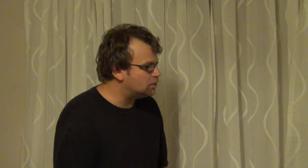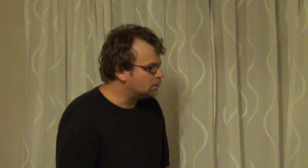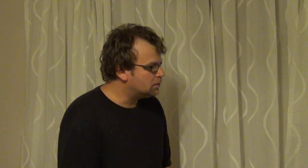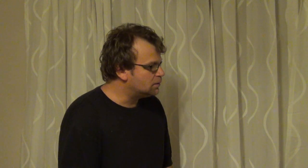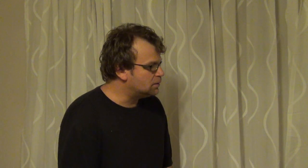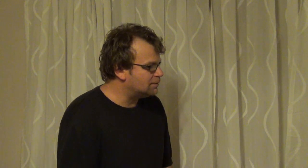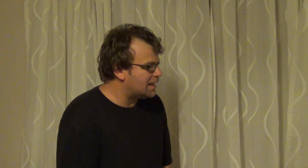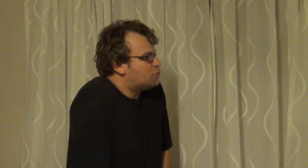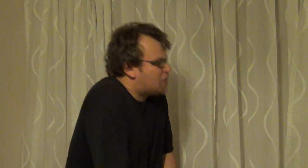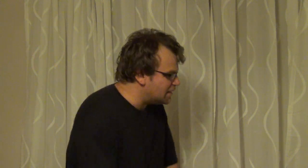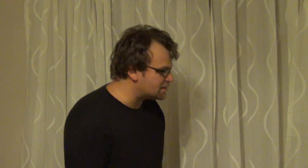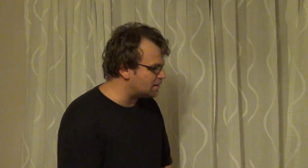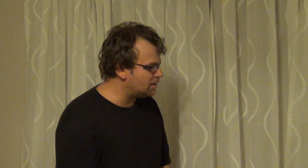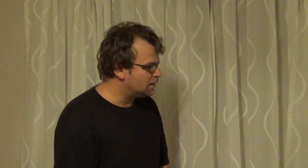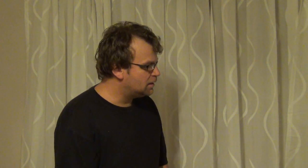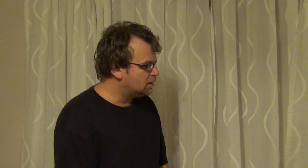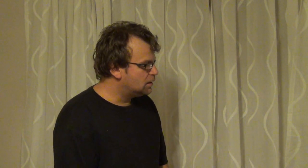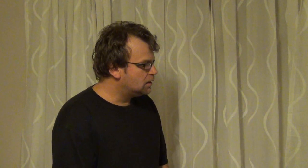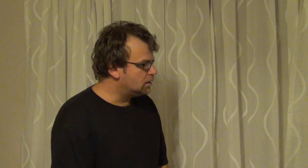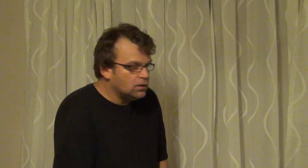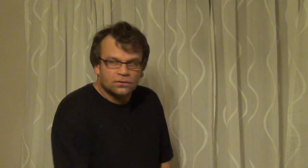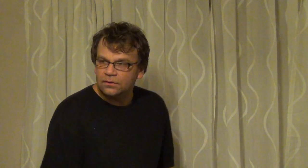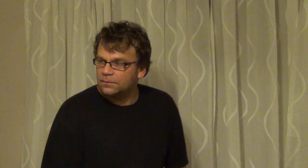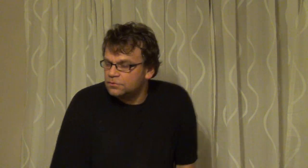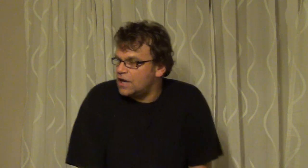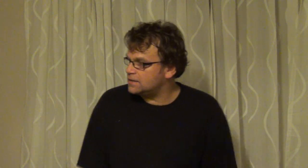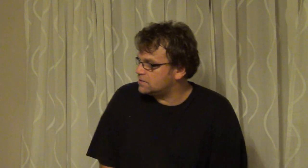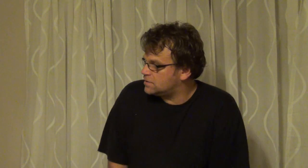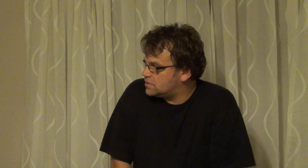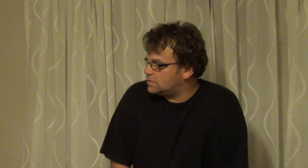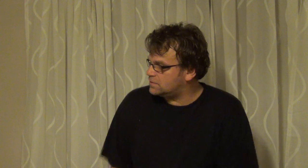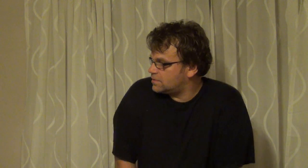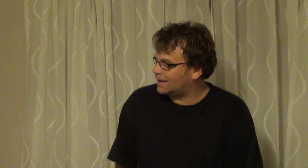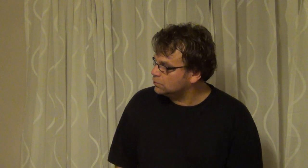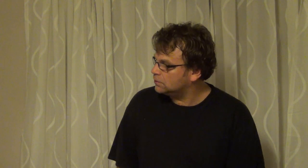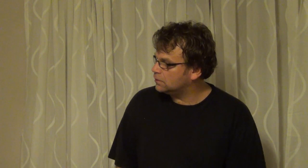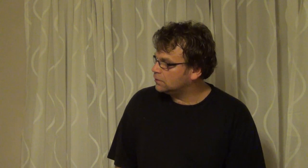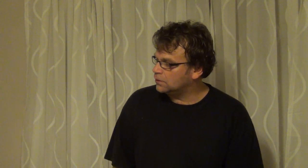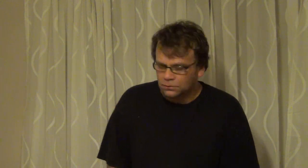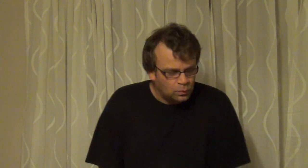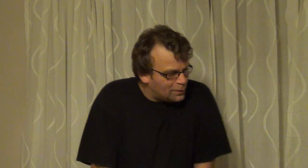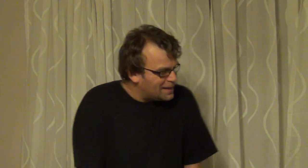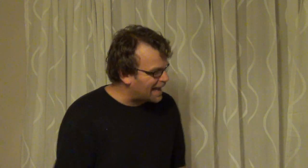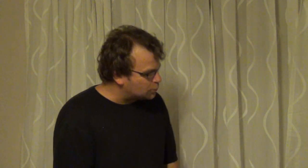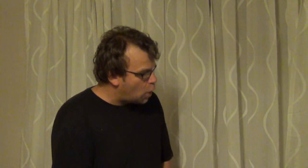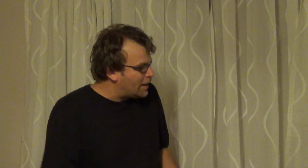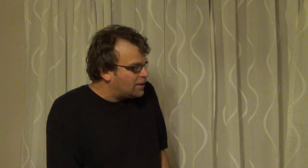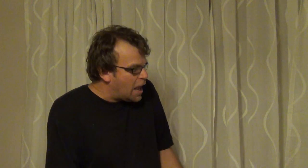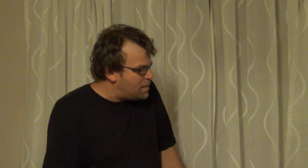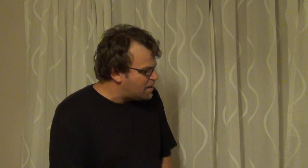are you jealous or something no no I'm not jealous it's just it's just a cartoon what do mean a cartoon how can the Lion King be